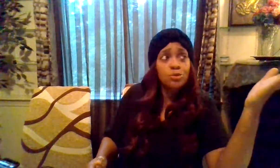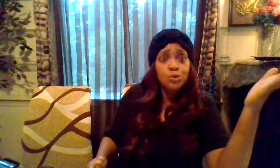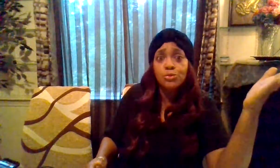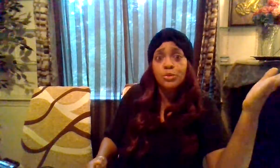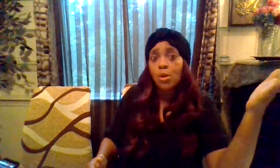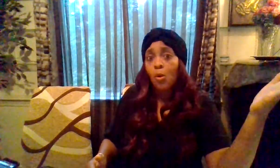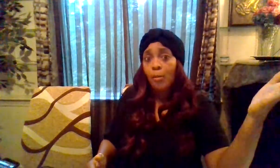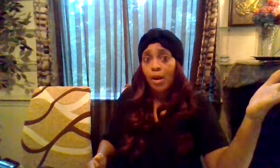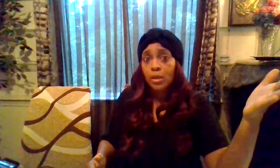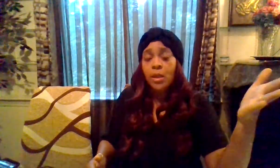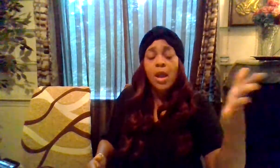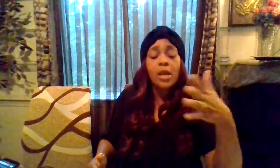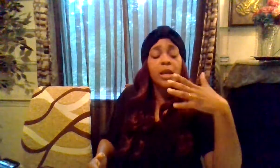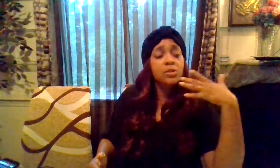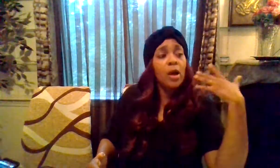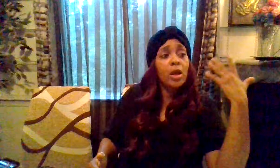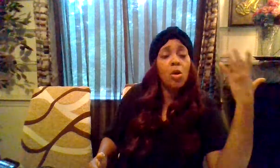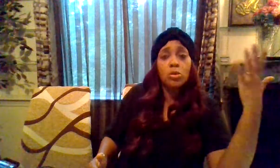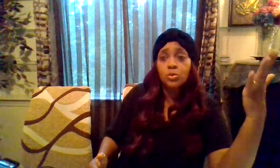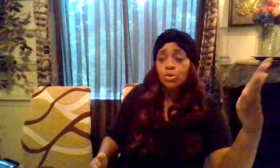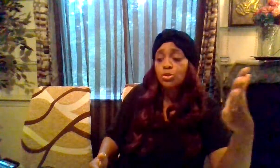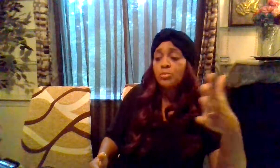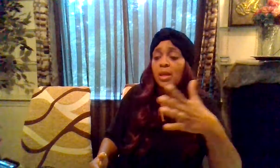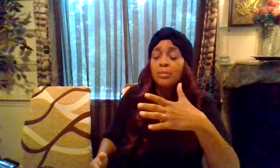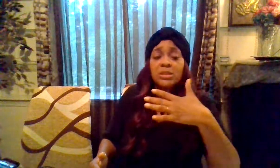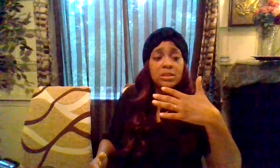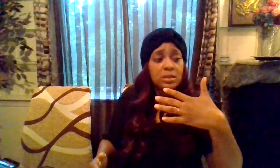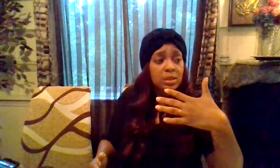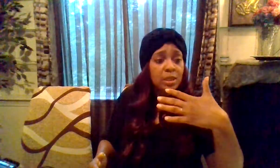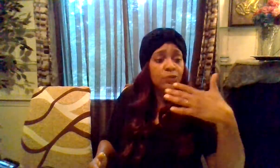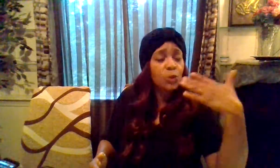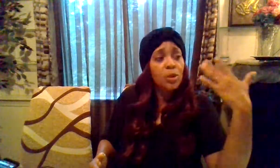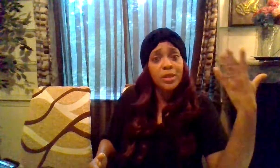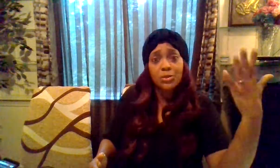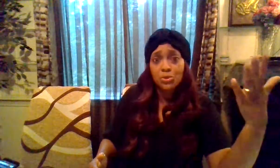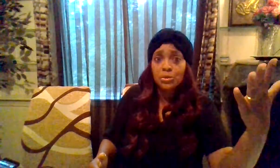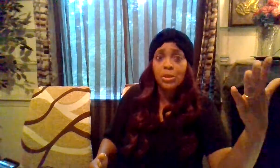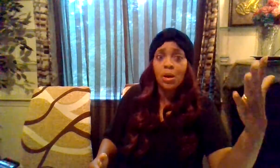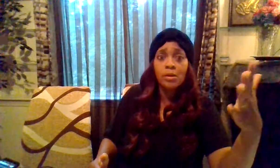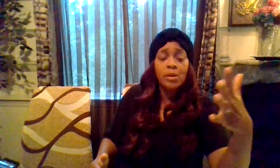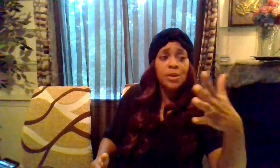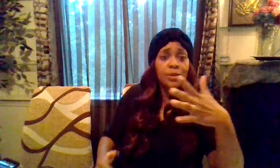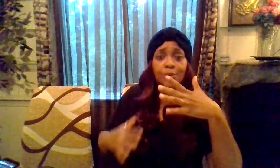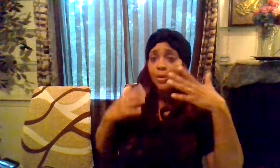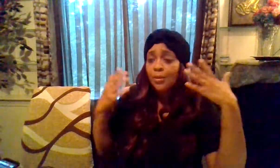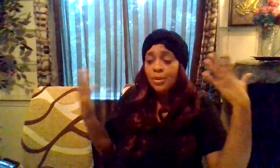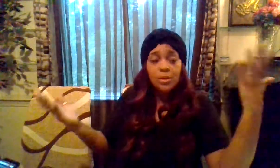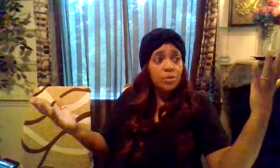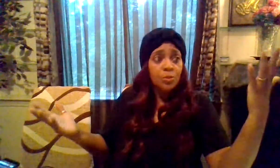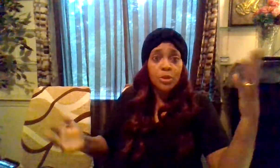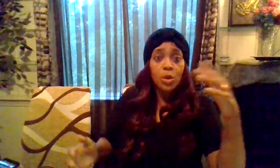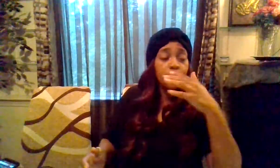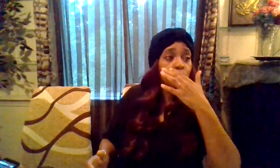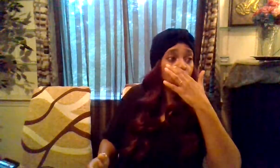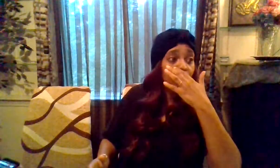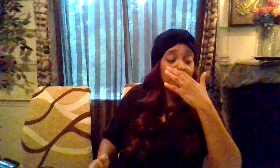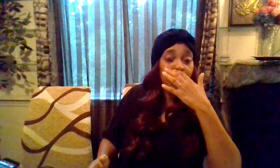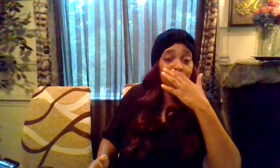you choose to go about it and that's why they always want you to be able to see things for what they truly are you know we go through so many different